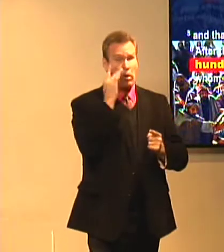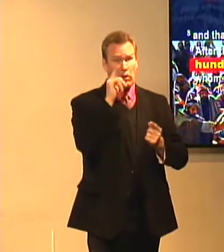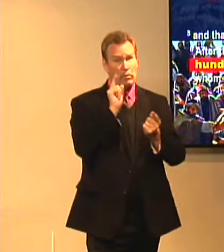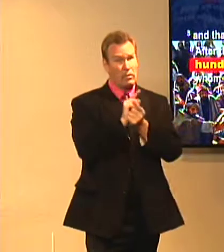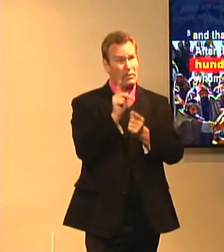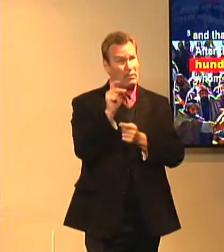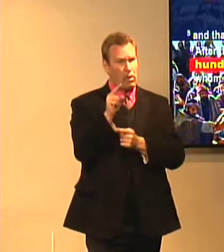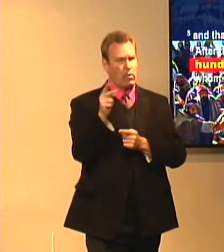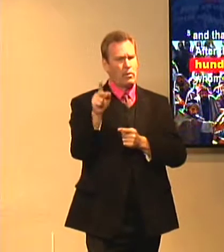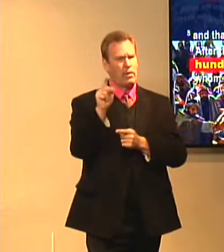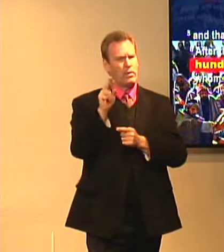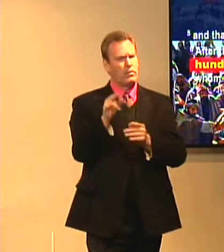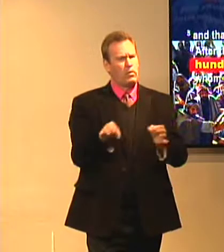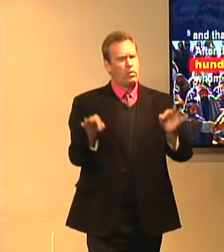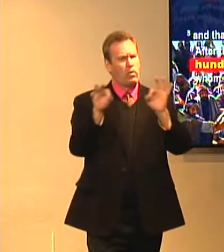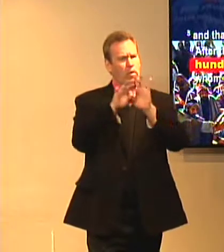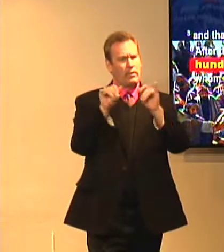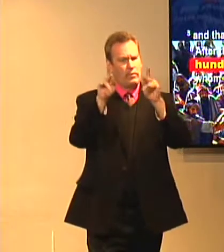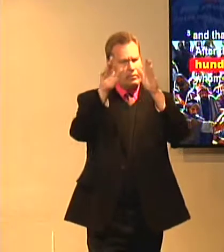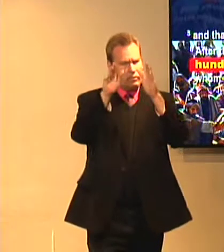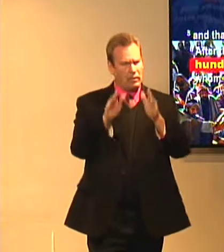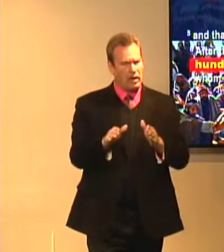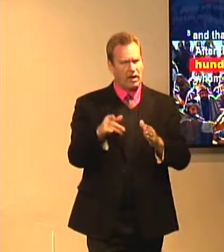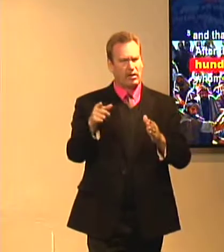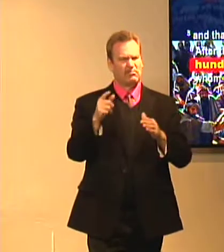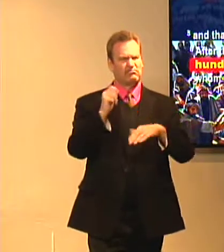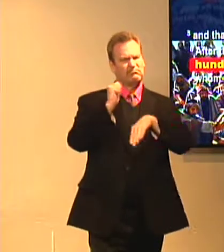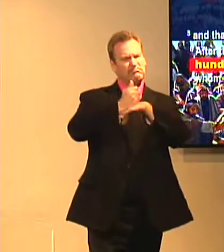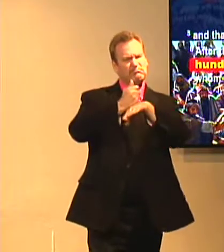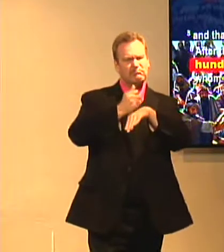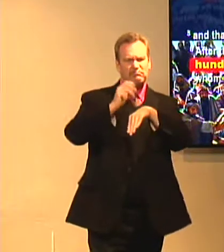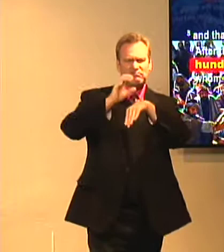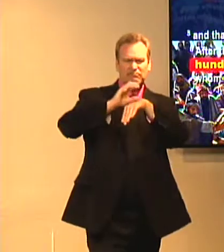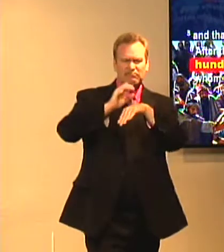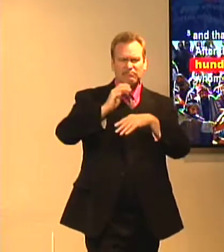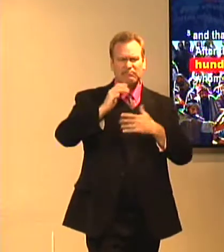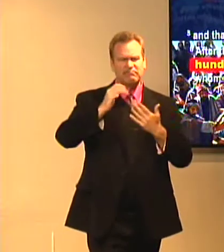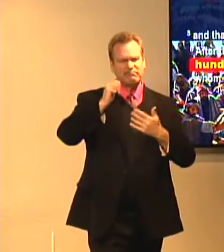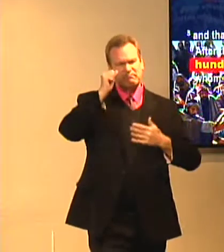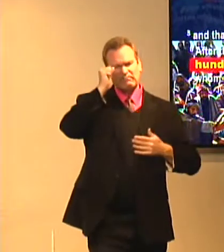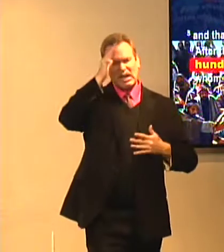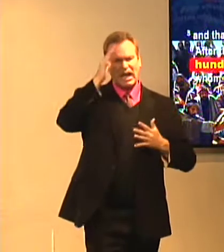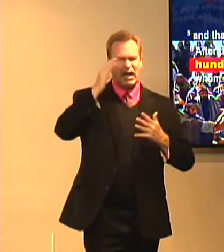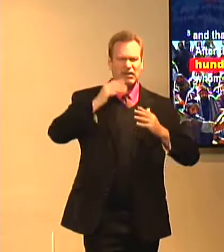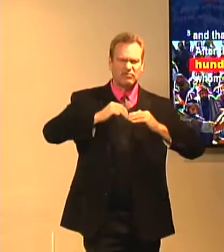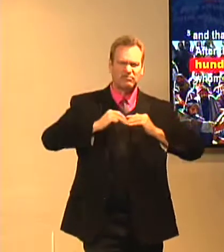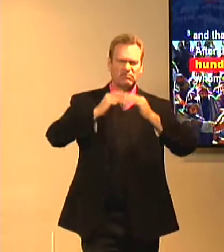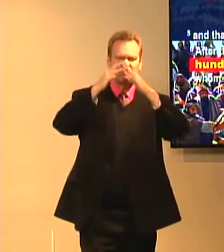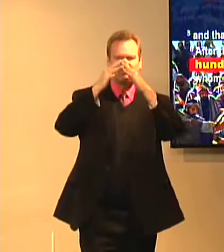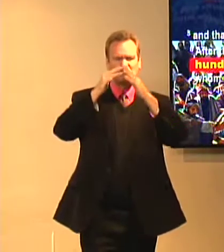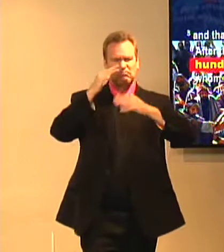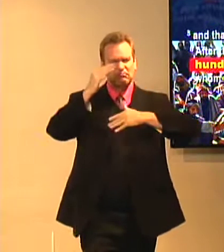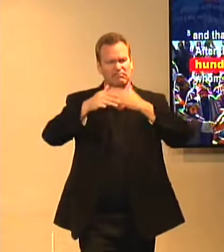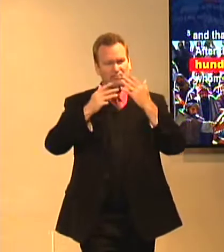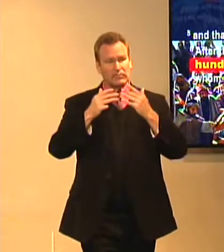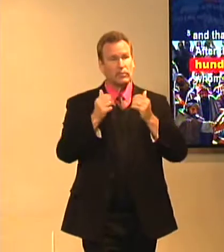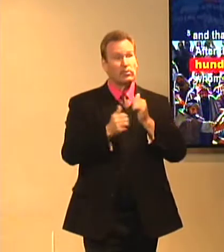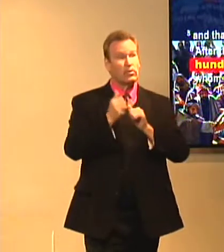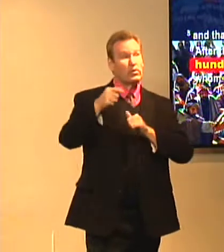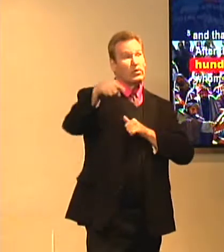Peter. He was so important to establish the church. Peter was to establish the church there. He was the beginning of